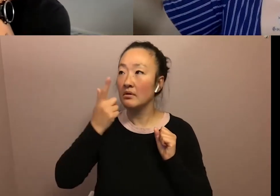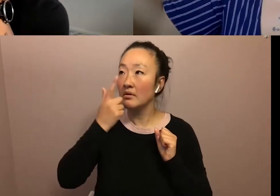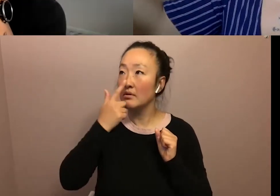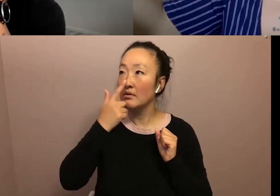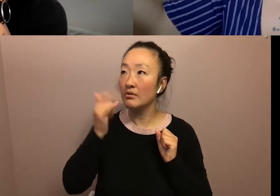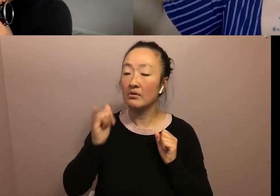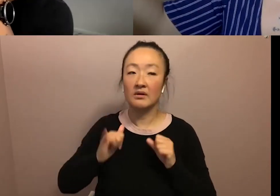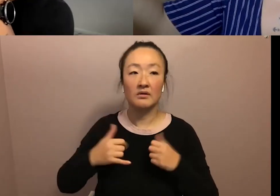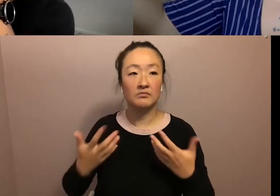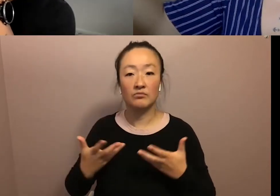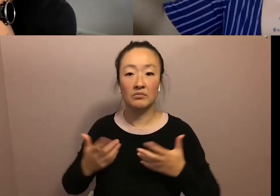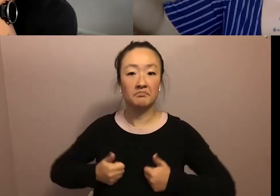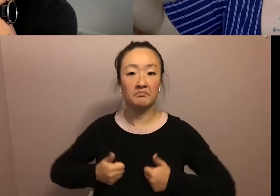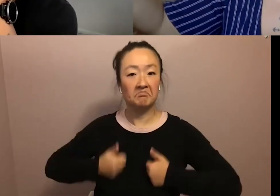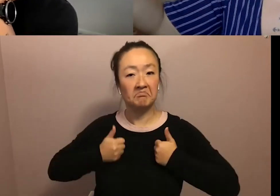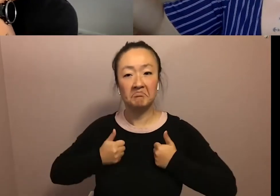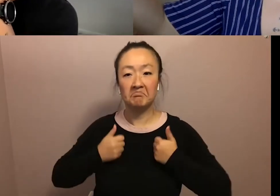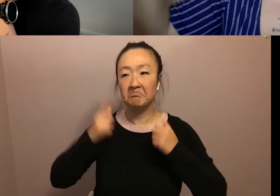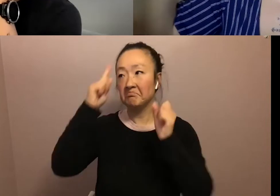um,